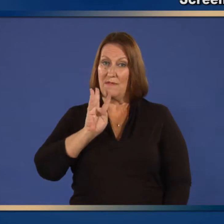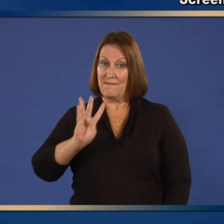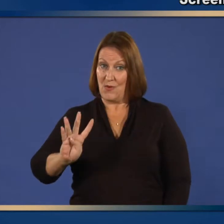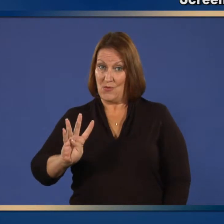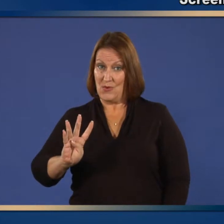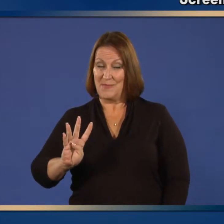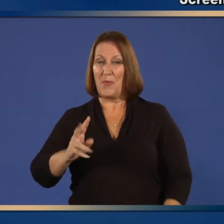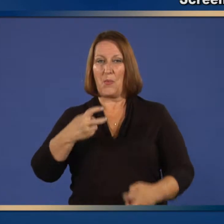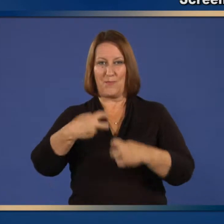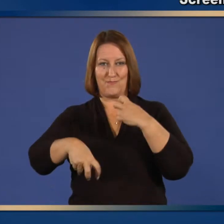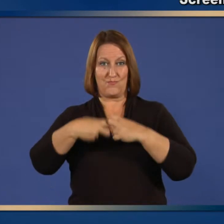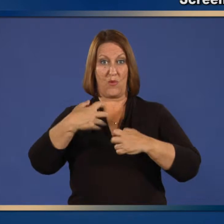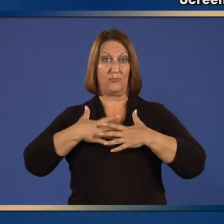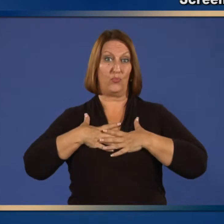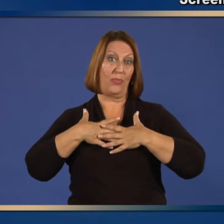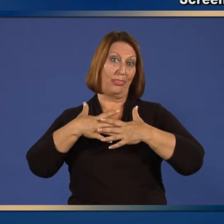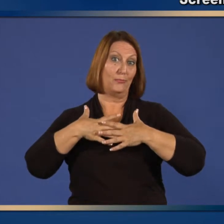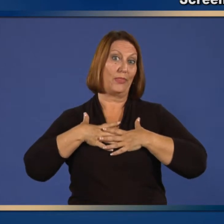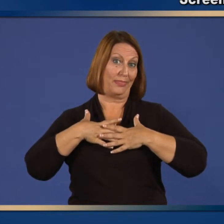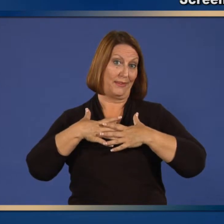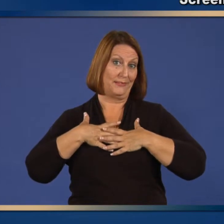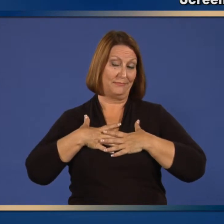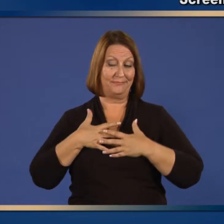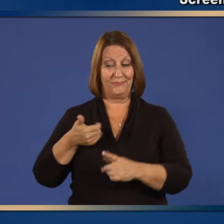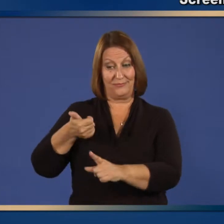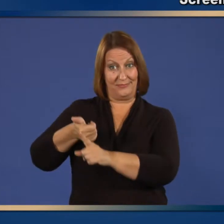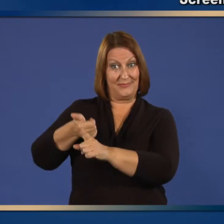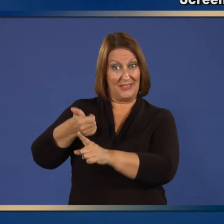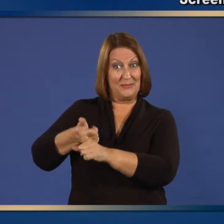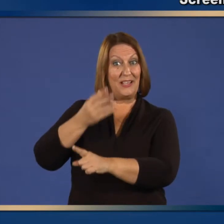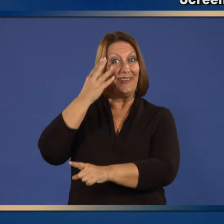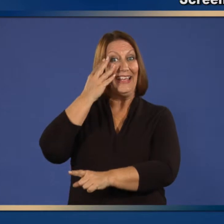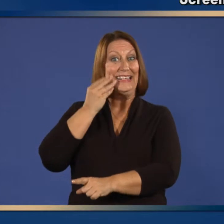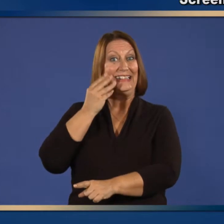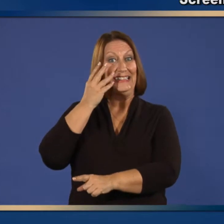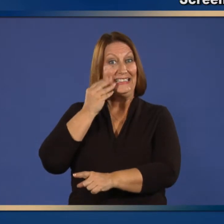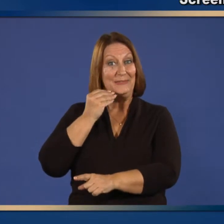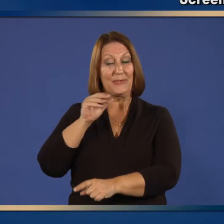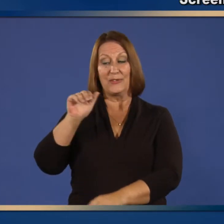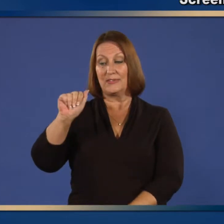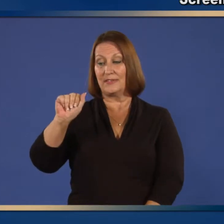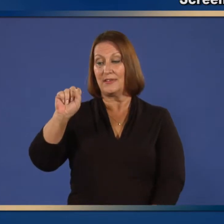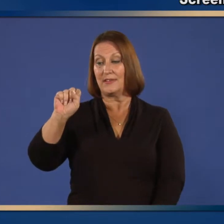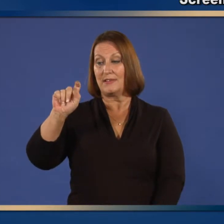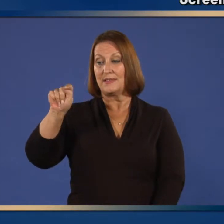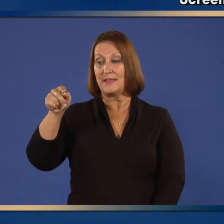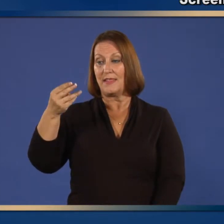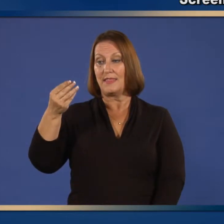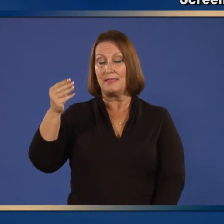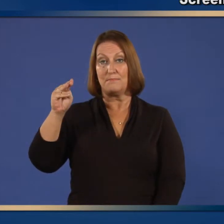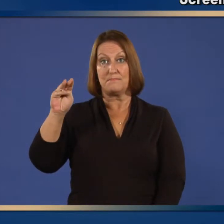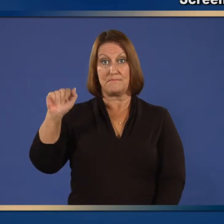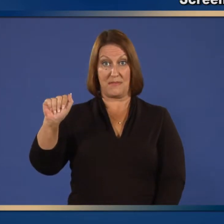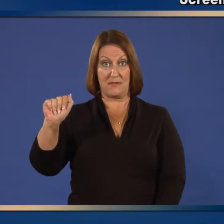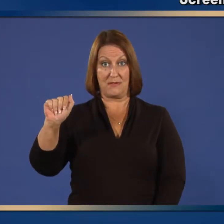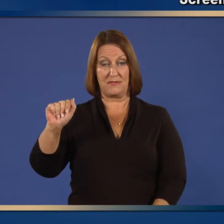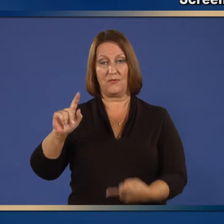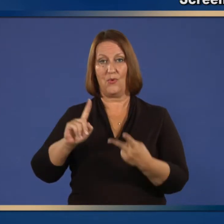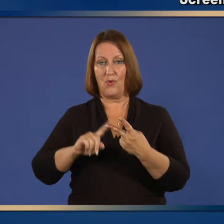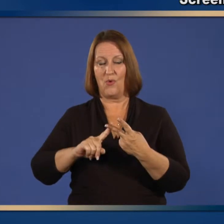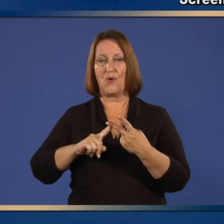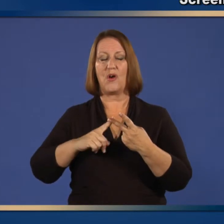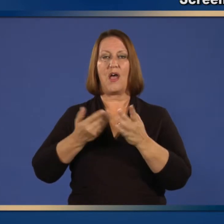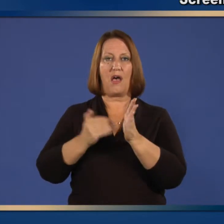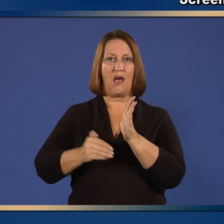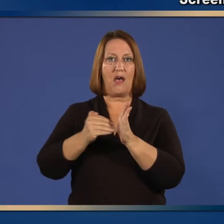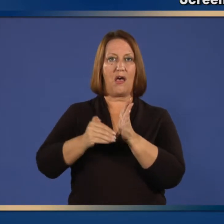to this question, or if the child has a history of asthma or recurrent wheezing.